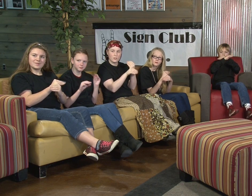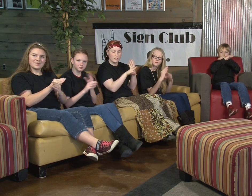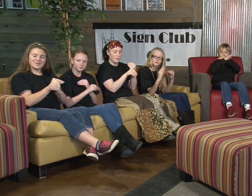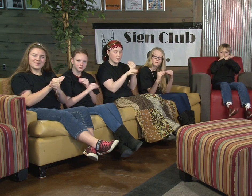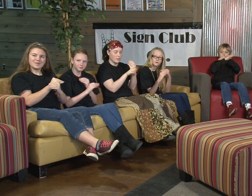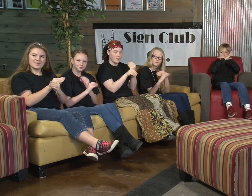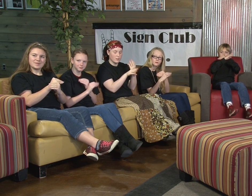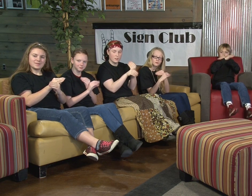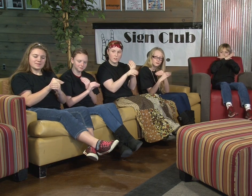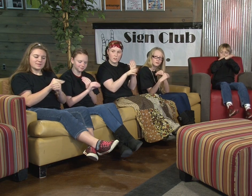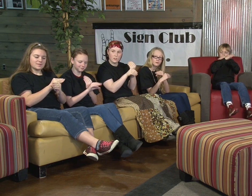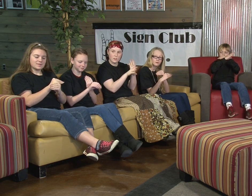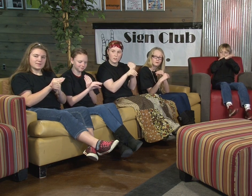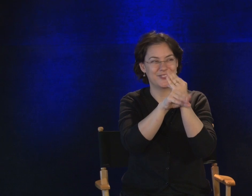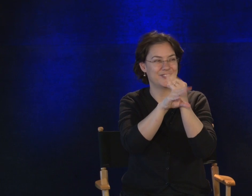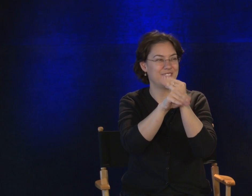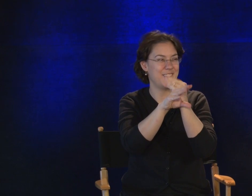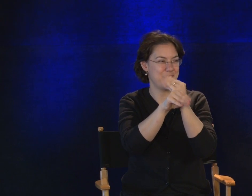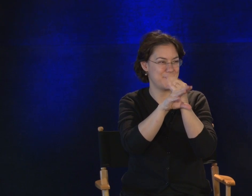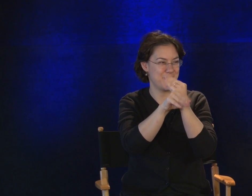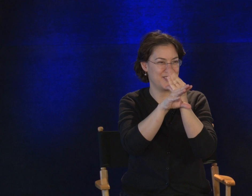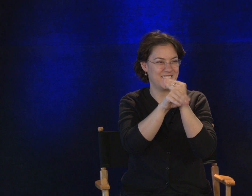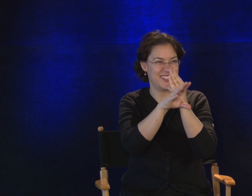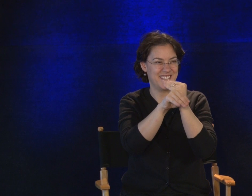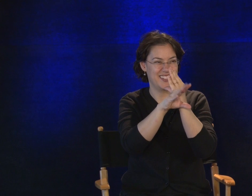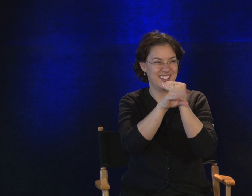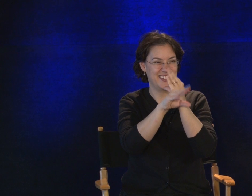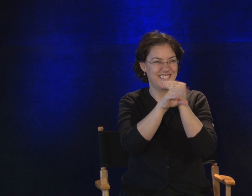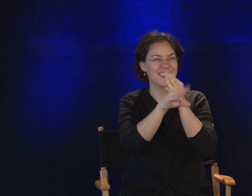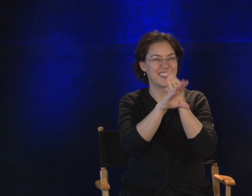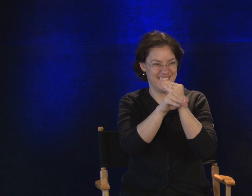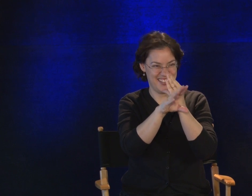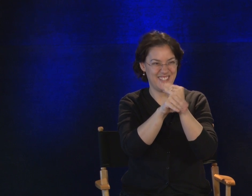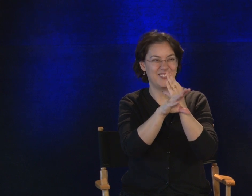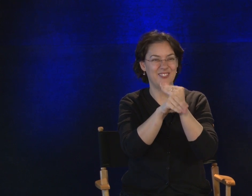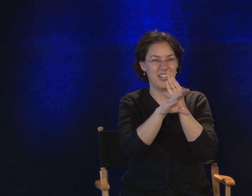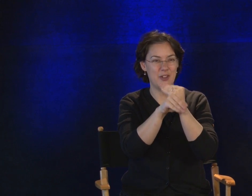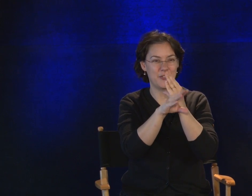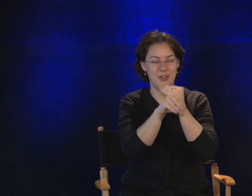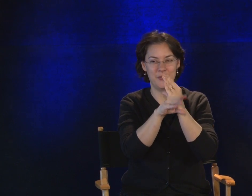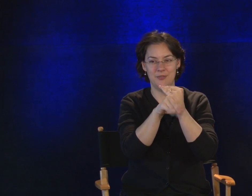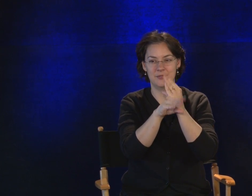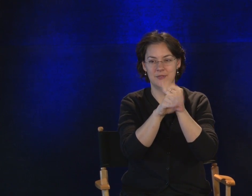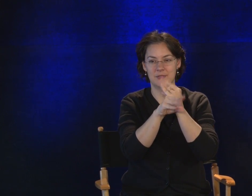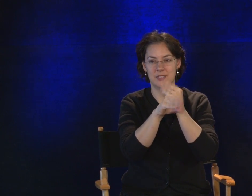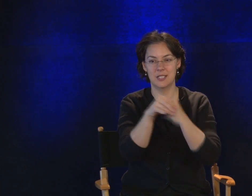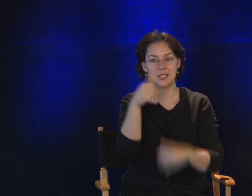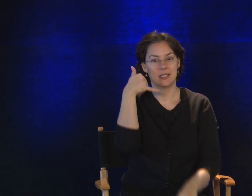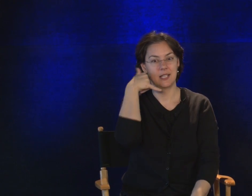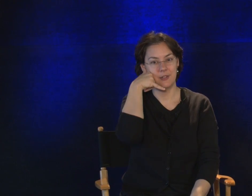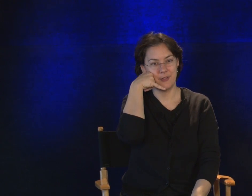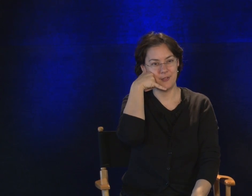One going one direction, one the other. Video phone. Good. Video phone. Telephone.